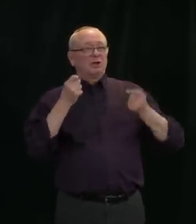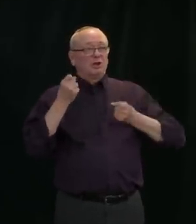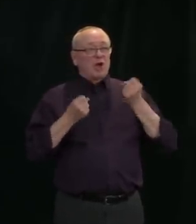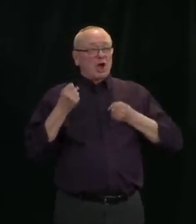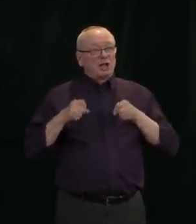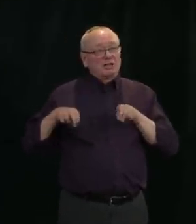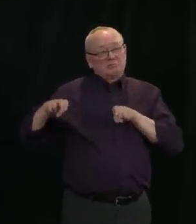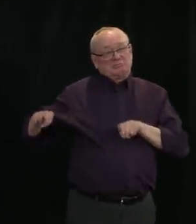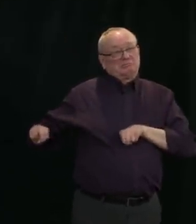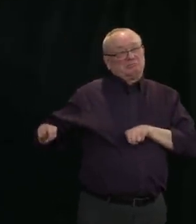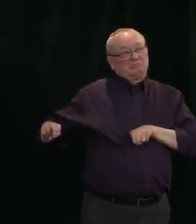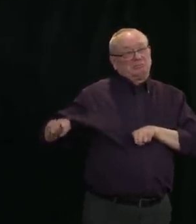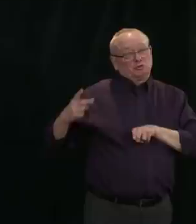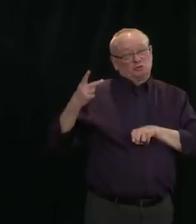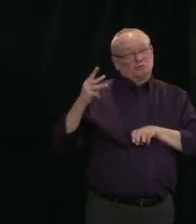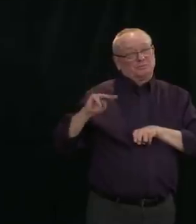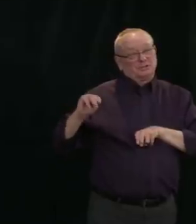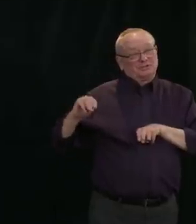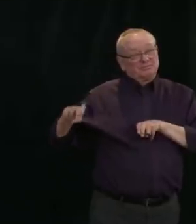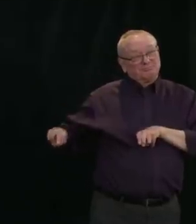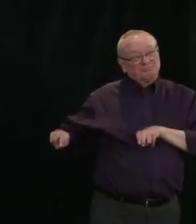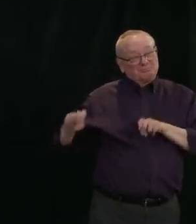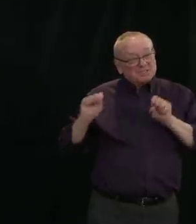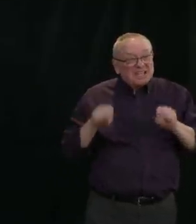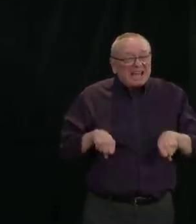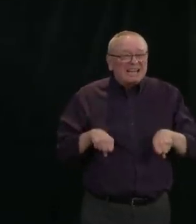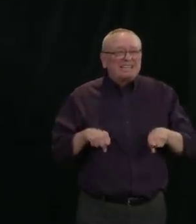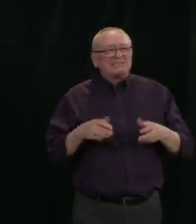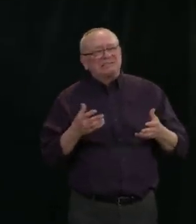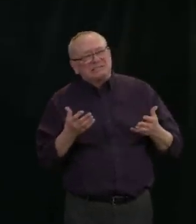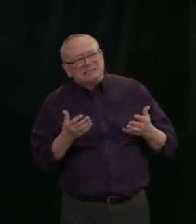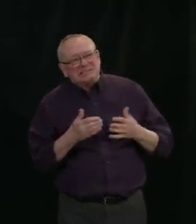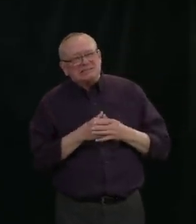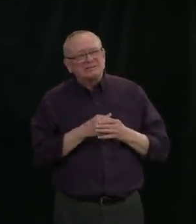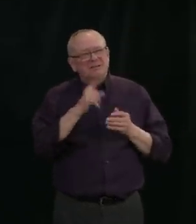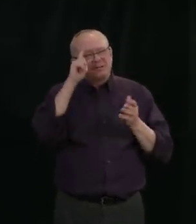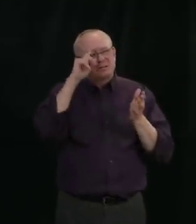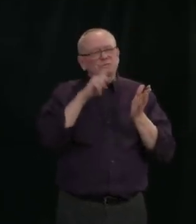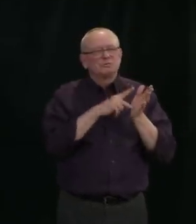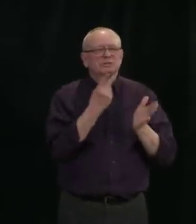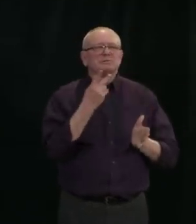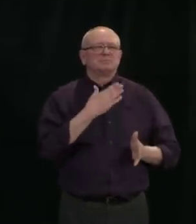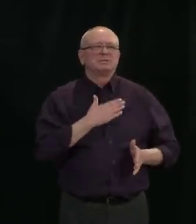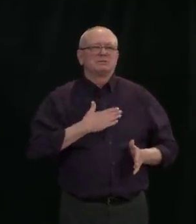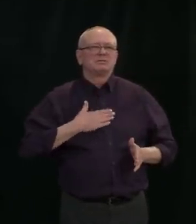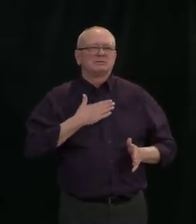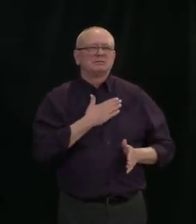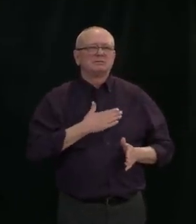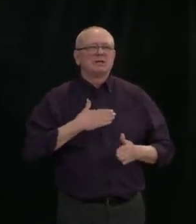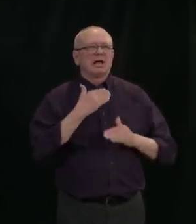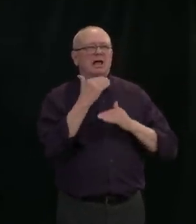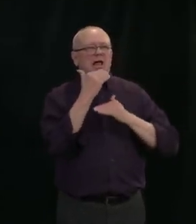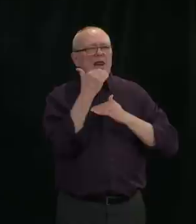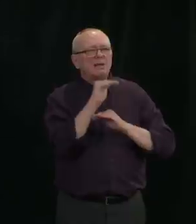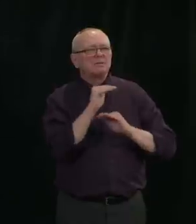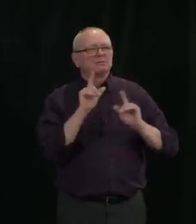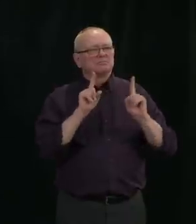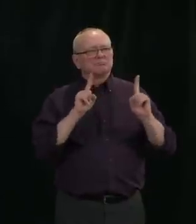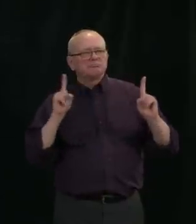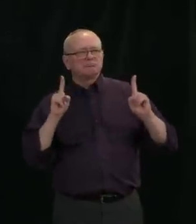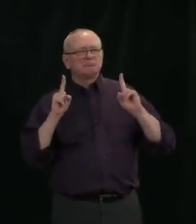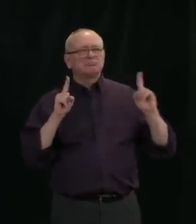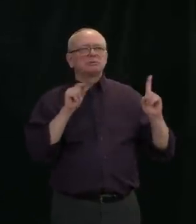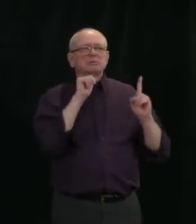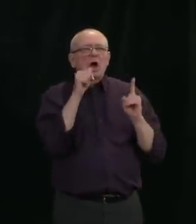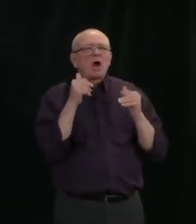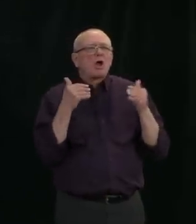the distancing between themselves and others and not be in close contact with others. But again, the restrictions for being